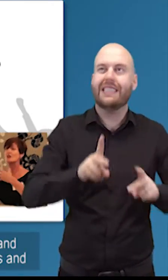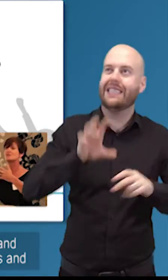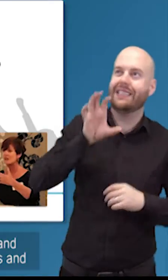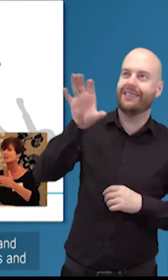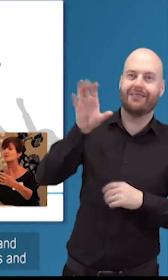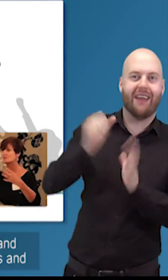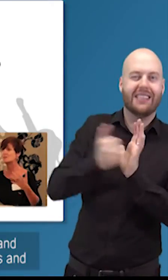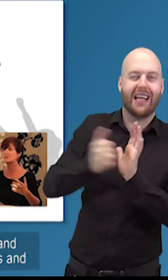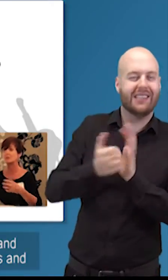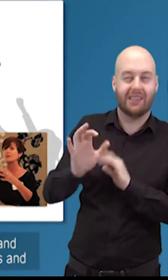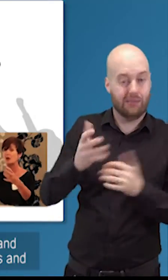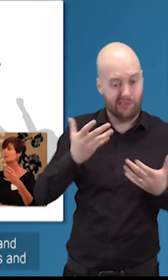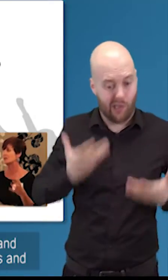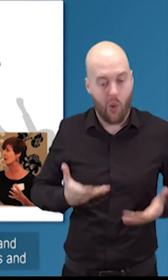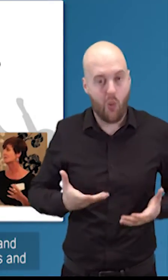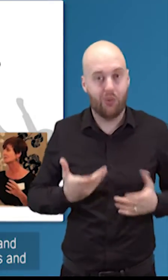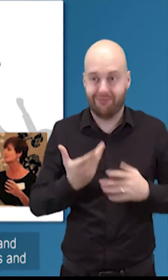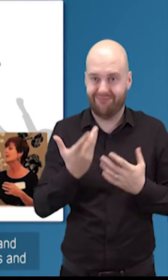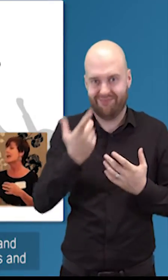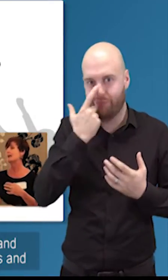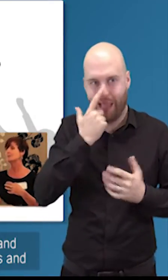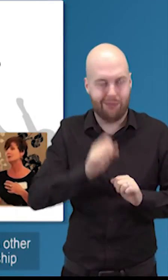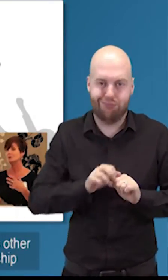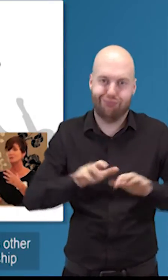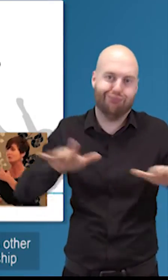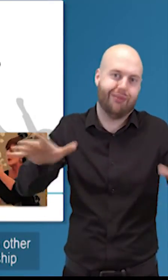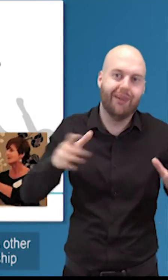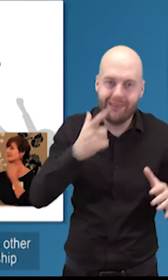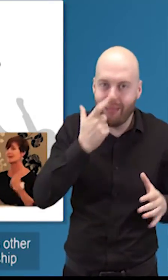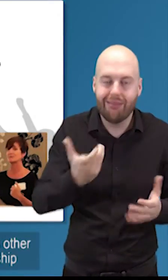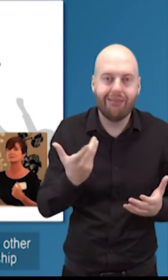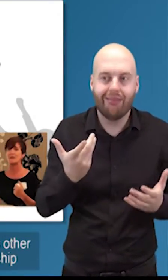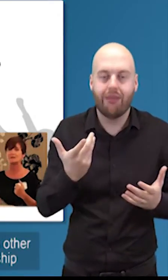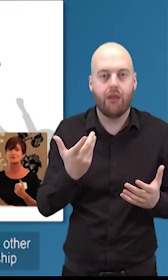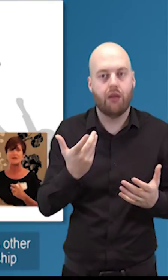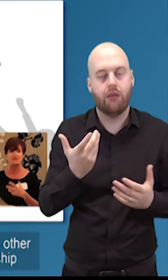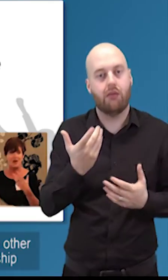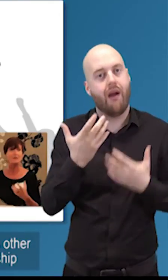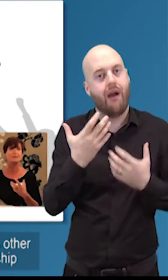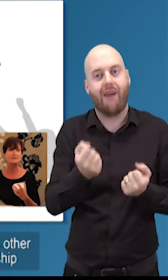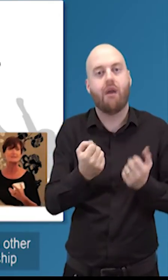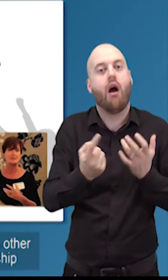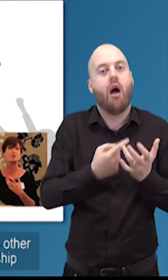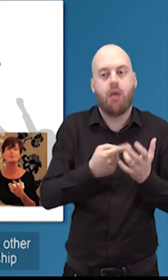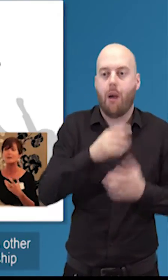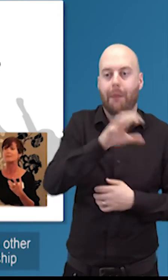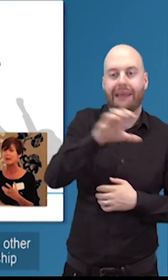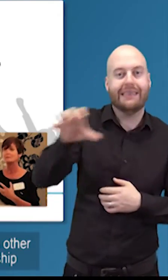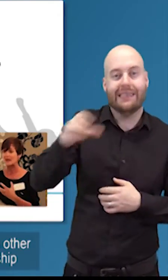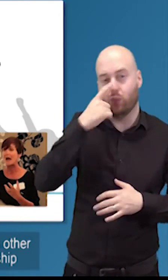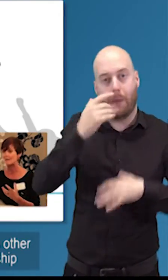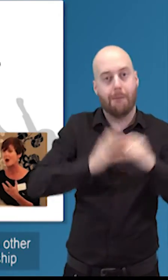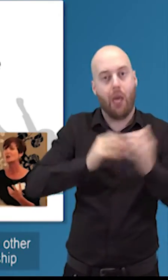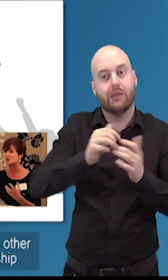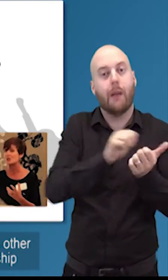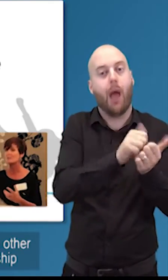can reach hundreds and thousands of people if you have the right channels and the maddie's example was quite interesting there's other places that you might be